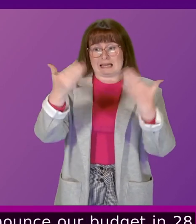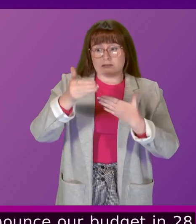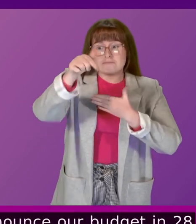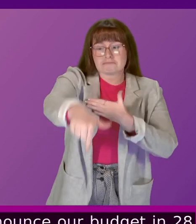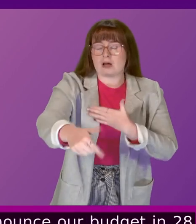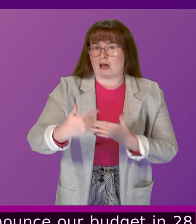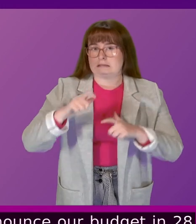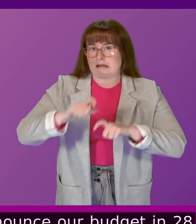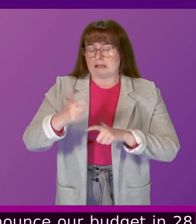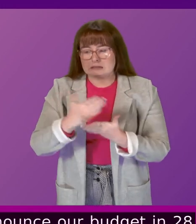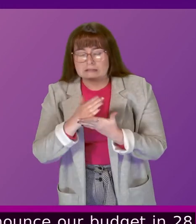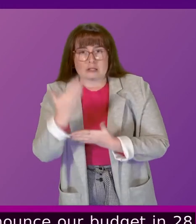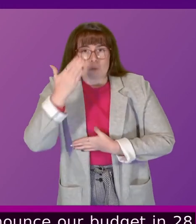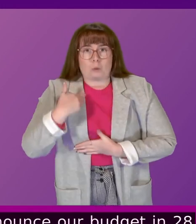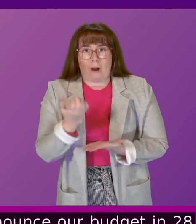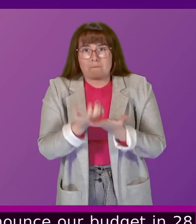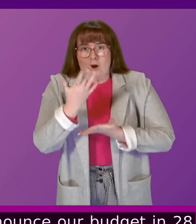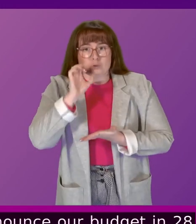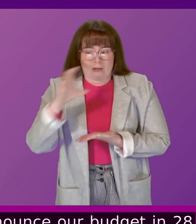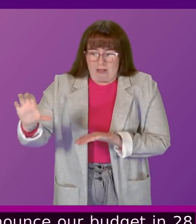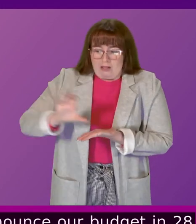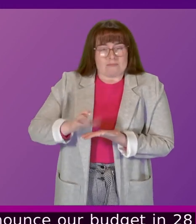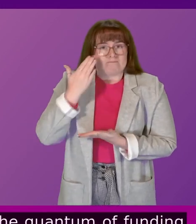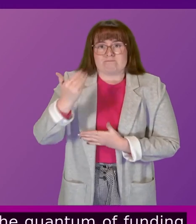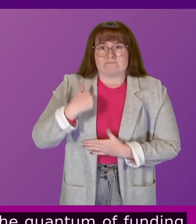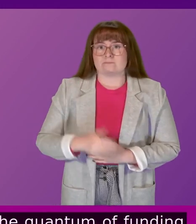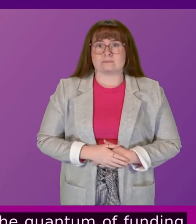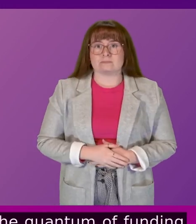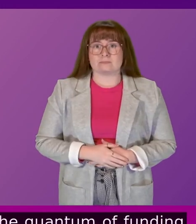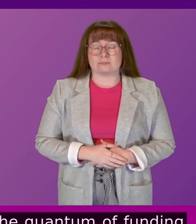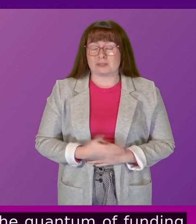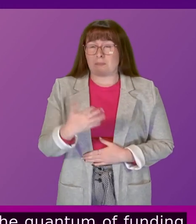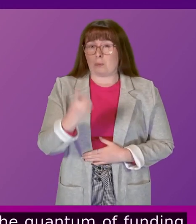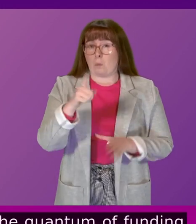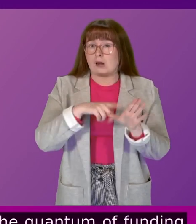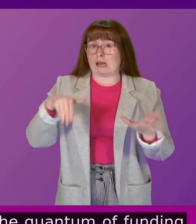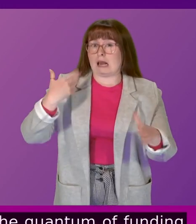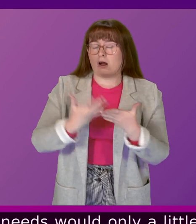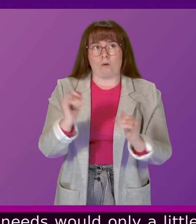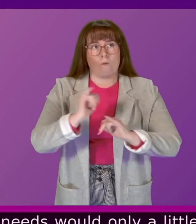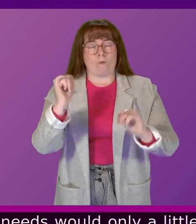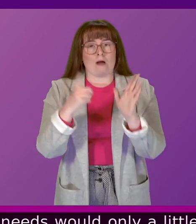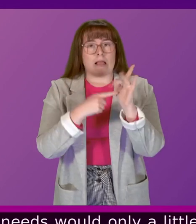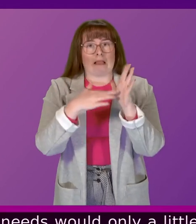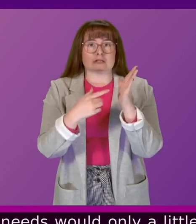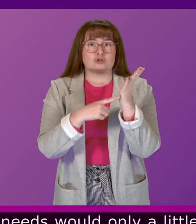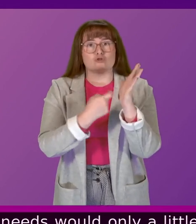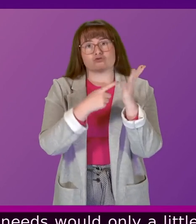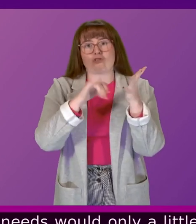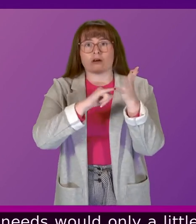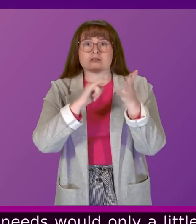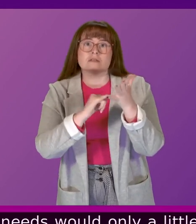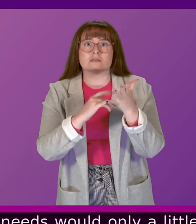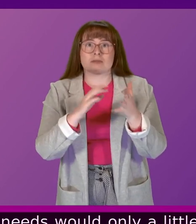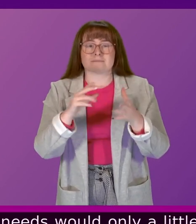of funding available to support Scotland's needs. We're only a little over a year on from the disastrous Trust mini-budget that